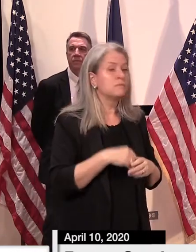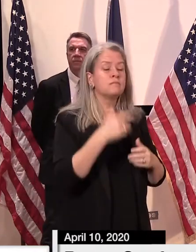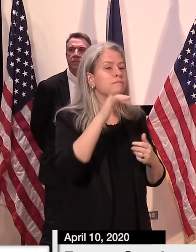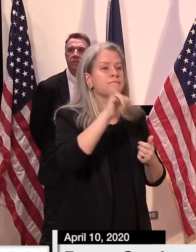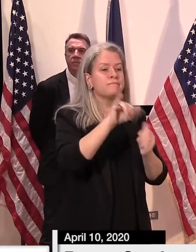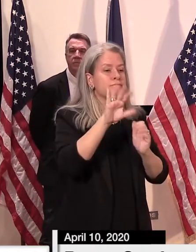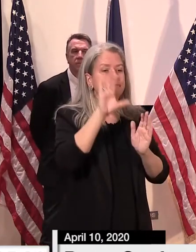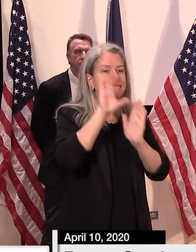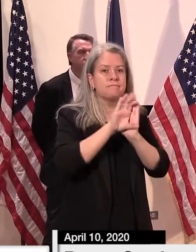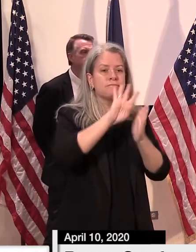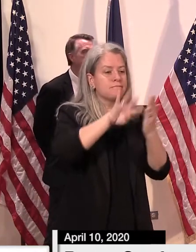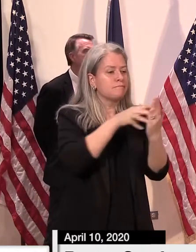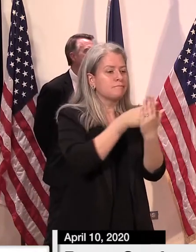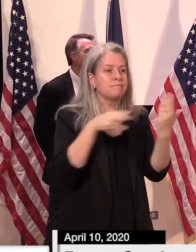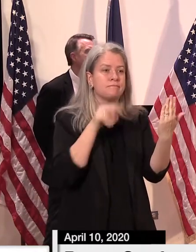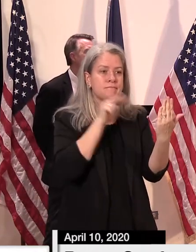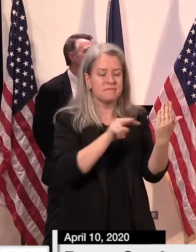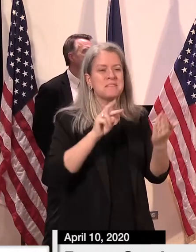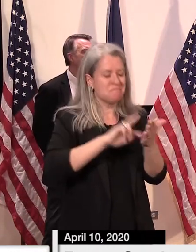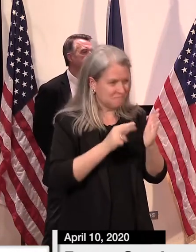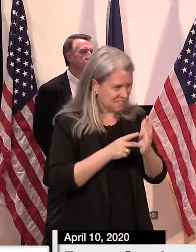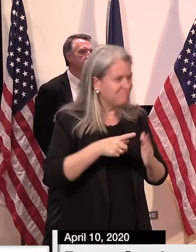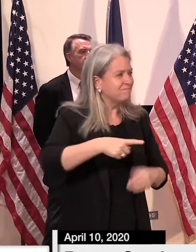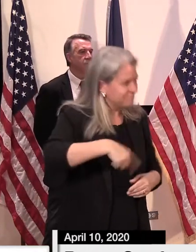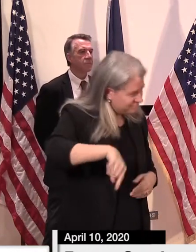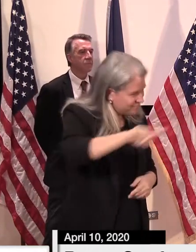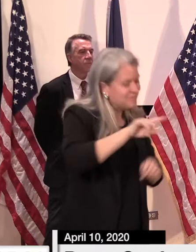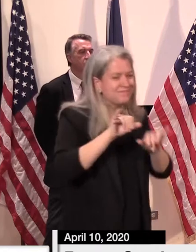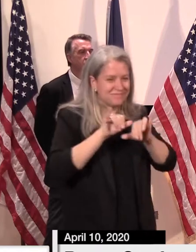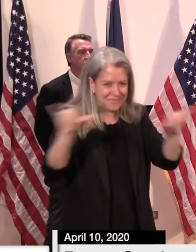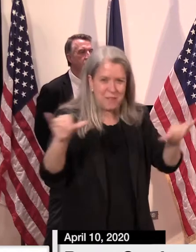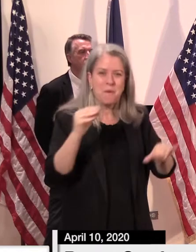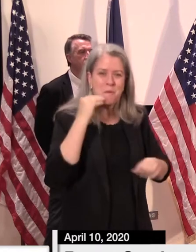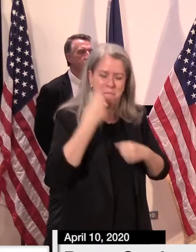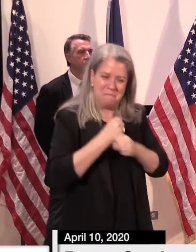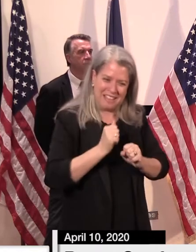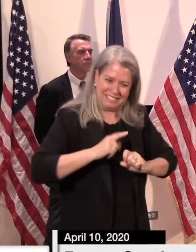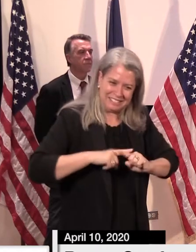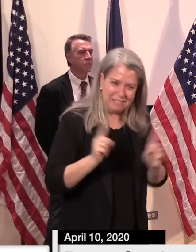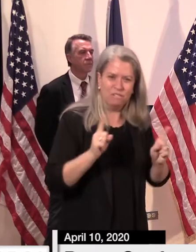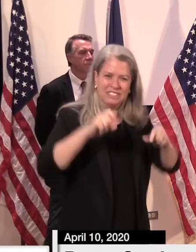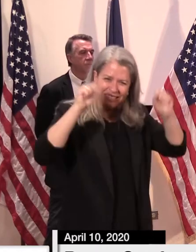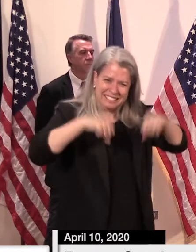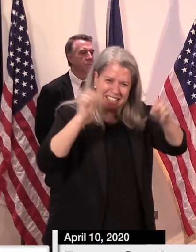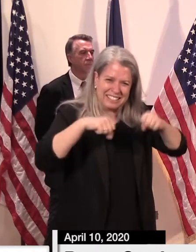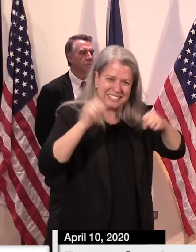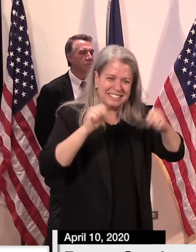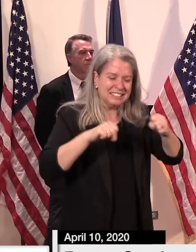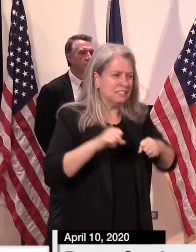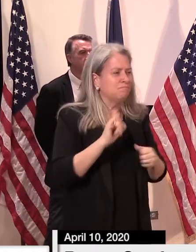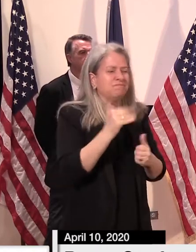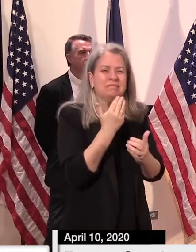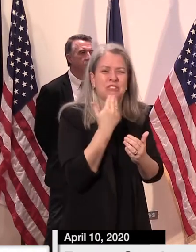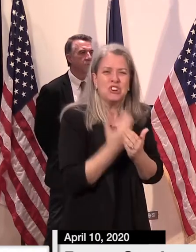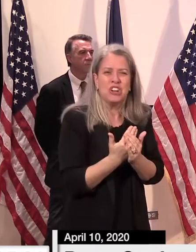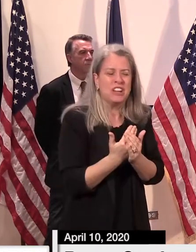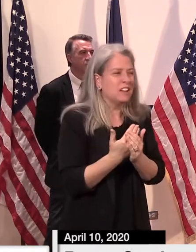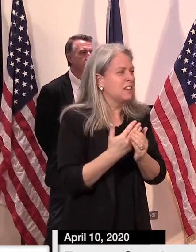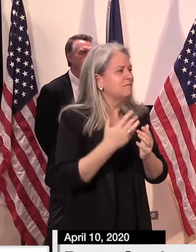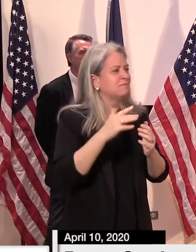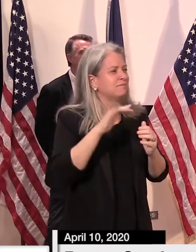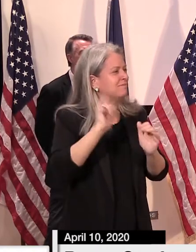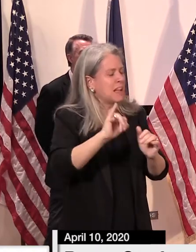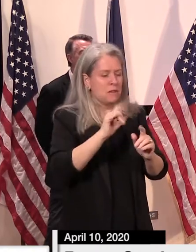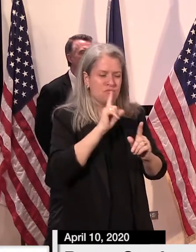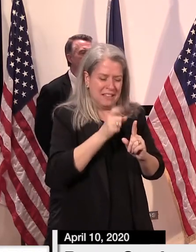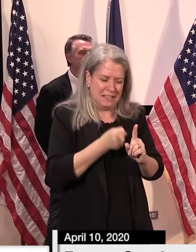clearly points to the fact that the sacrifices Vermonters are making and continue to make are positively impacting our